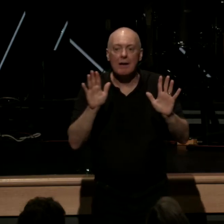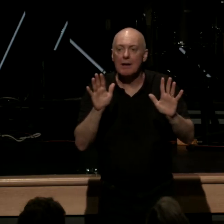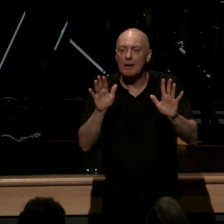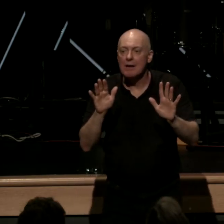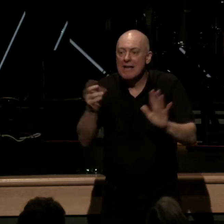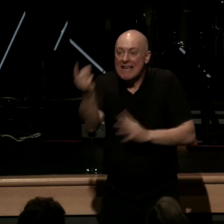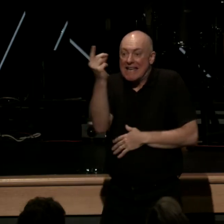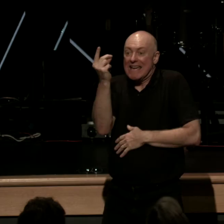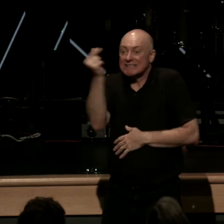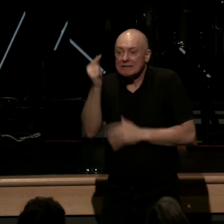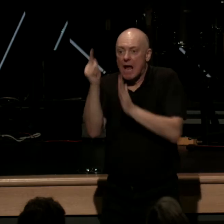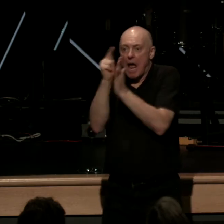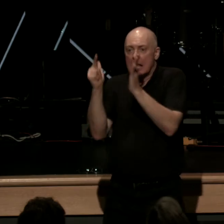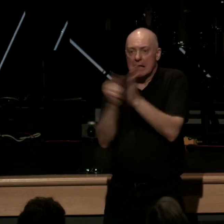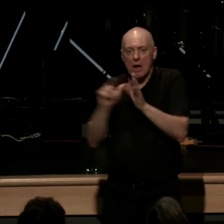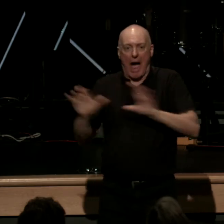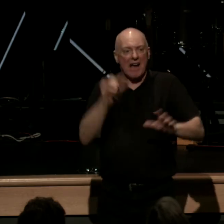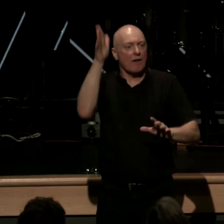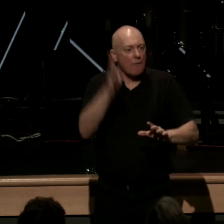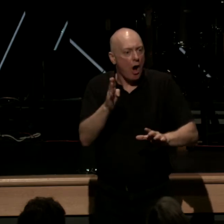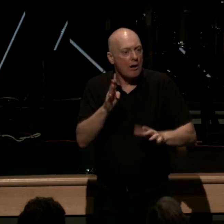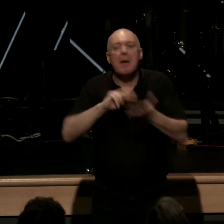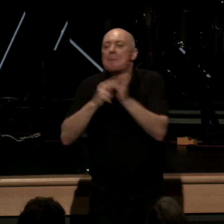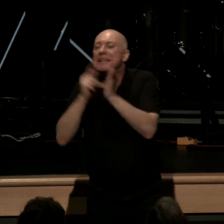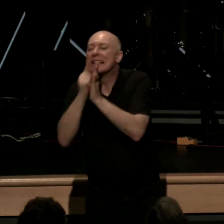instantaneous legal act of God it's a legal term imagine a courtroom